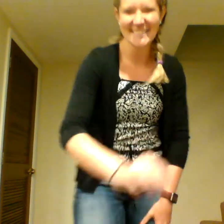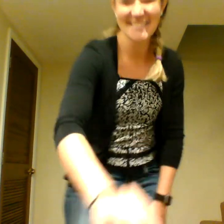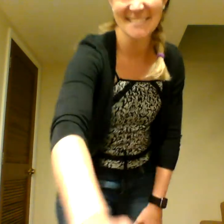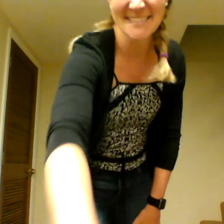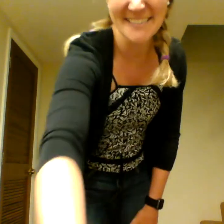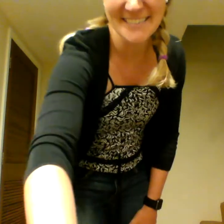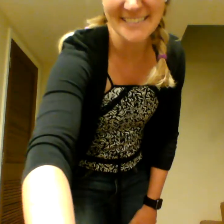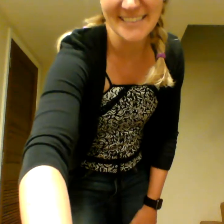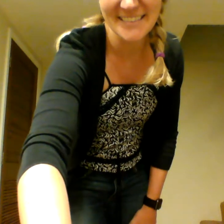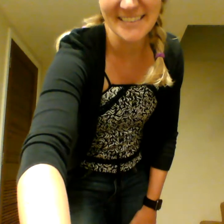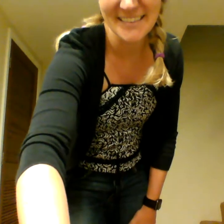Thank you. Good.